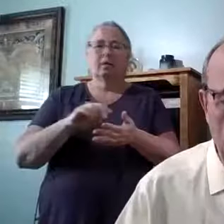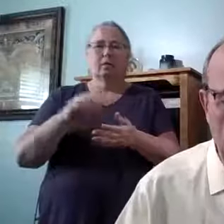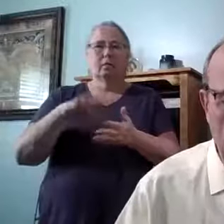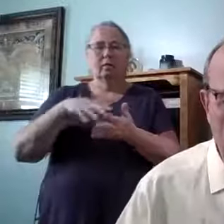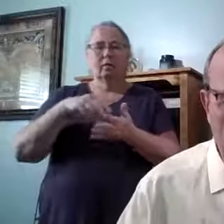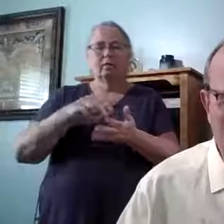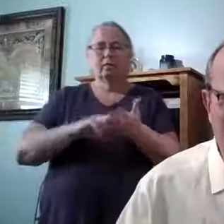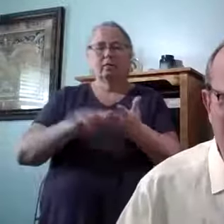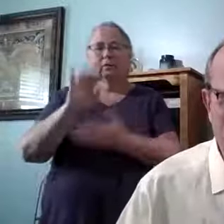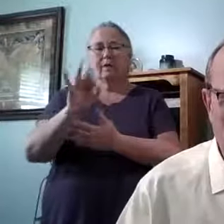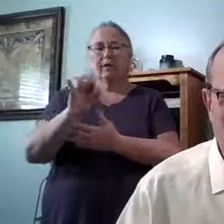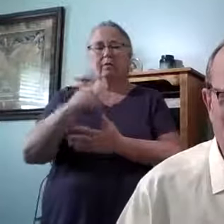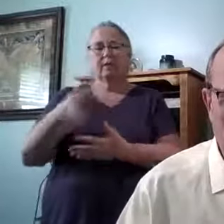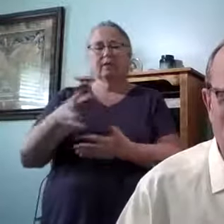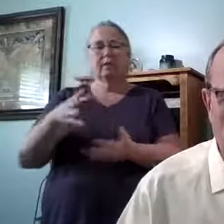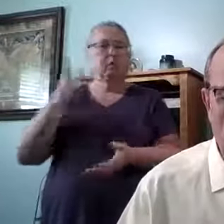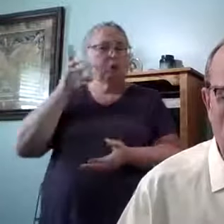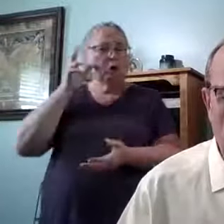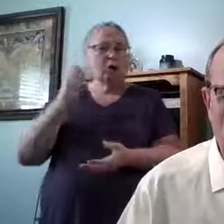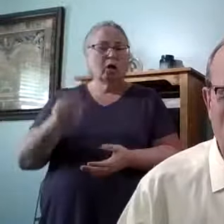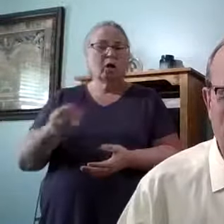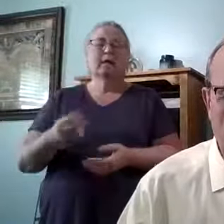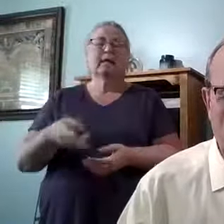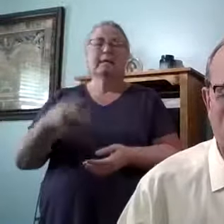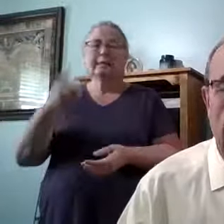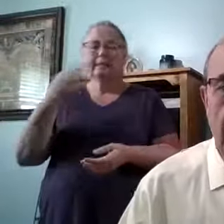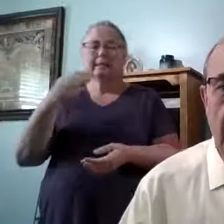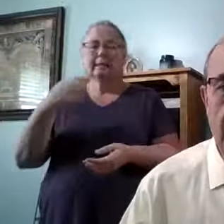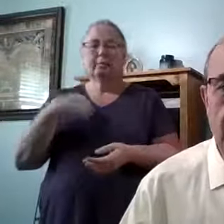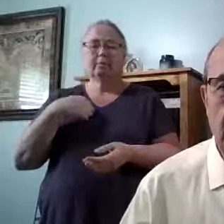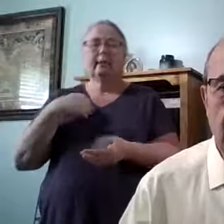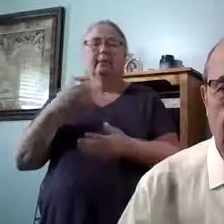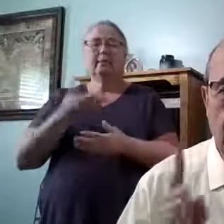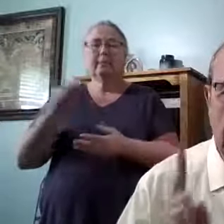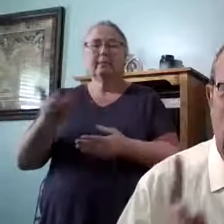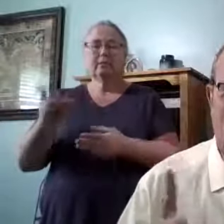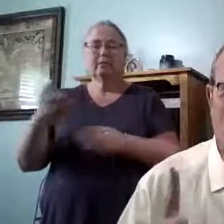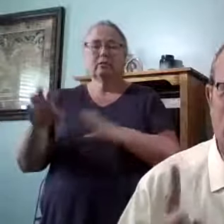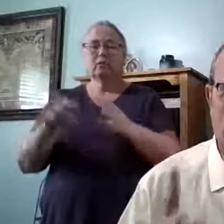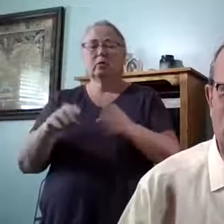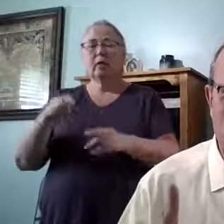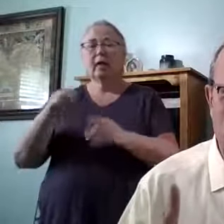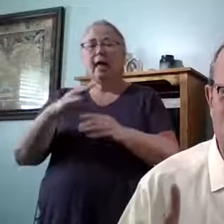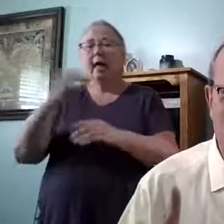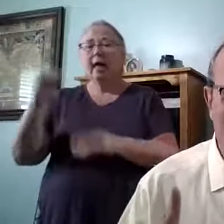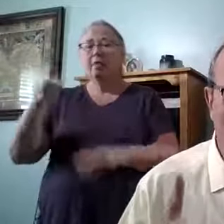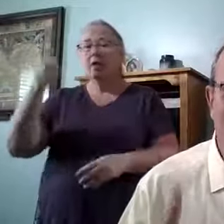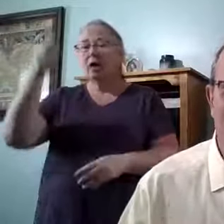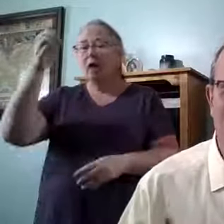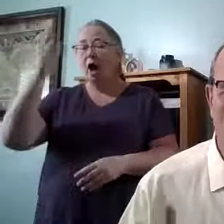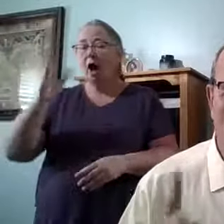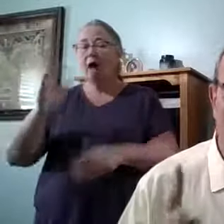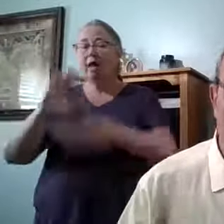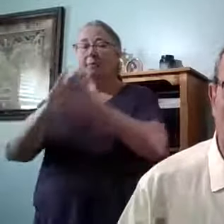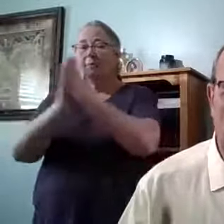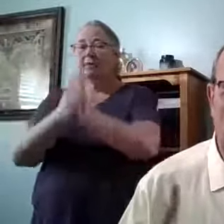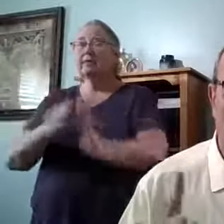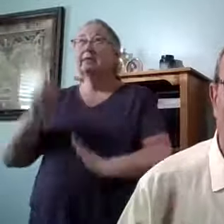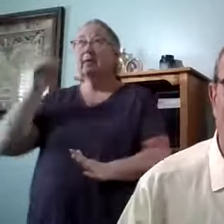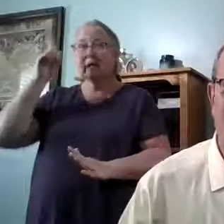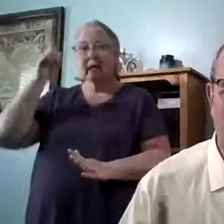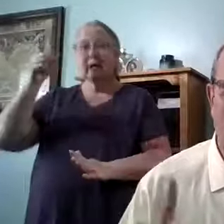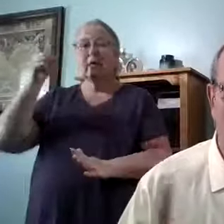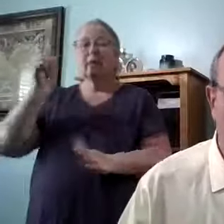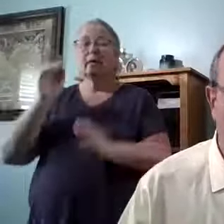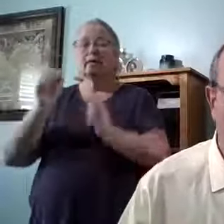saw in me, Paul says, these do, and the God of peace will be